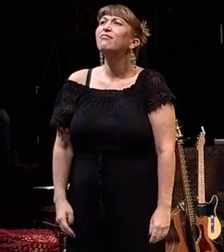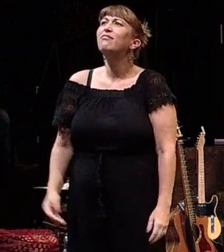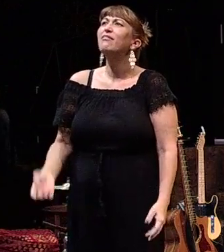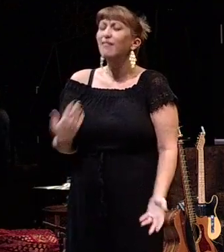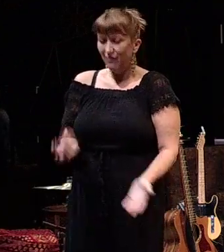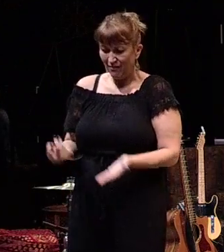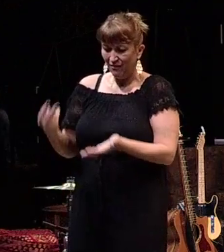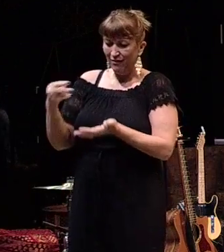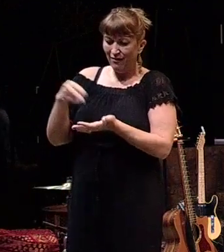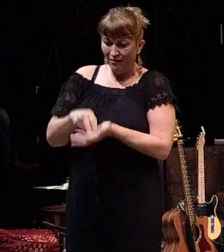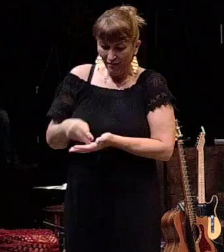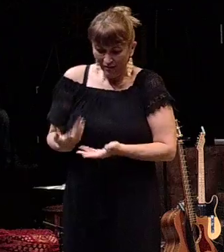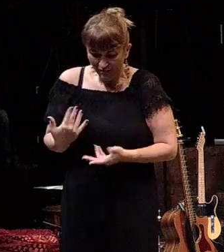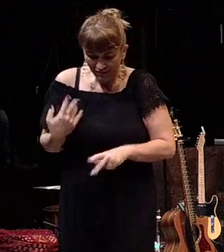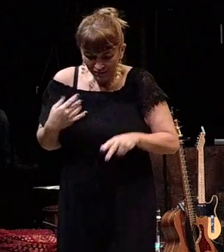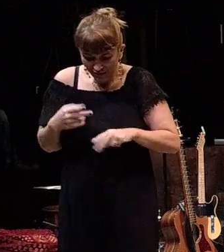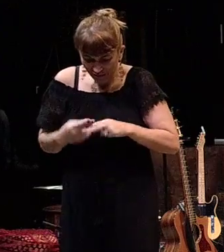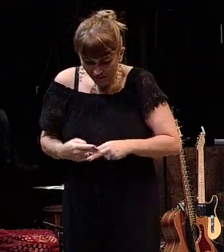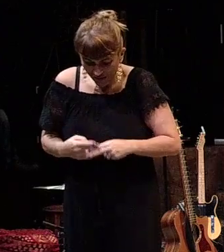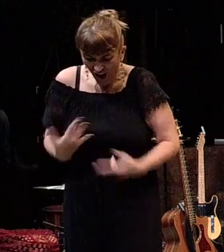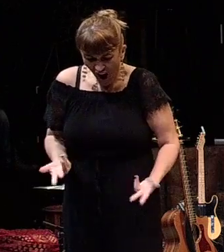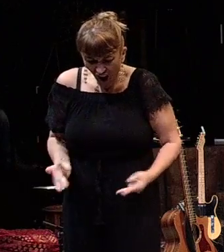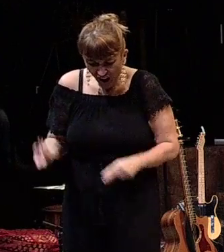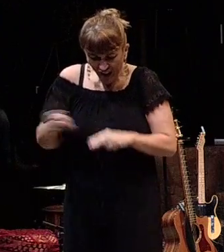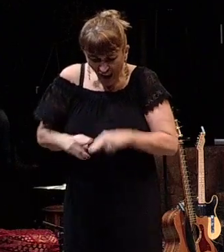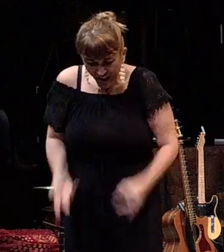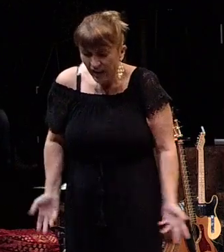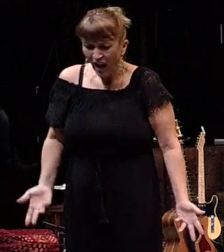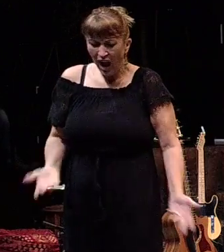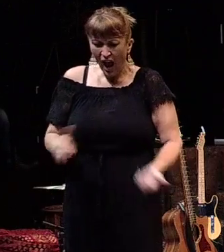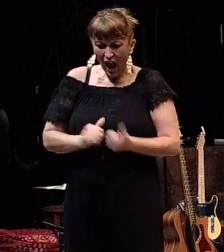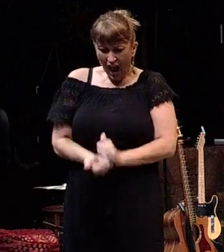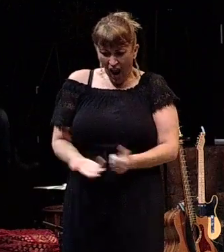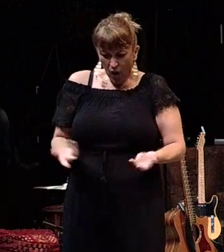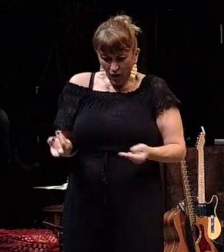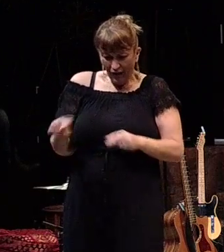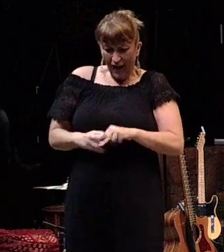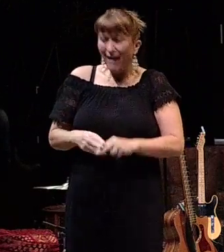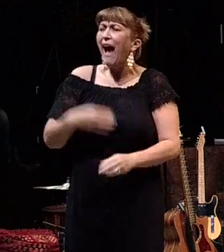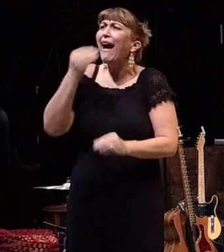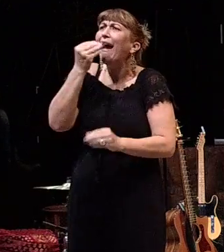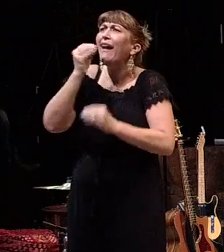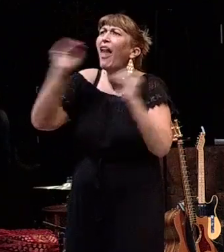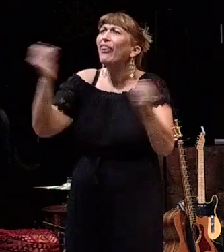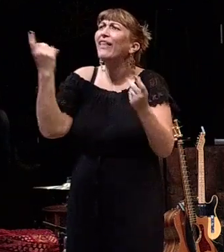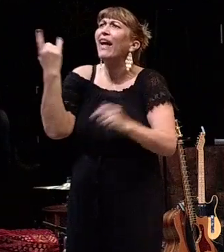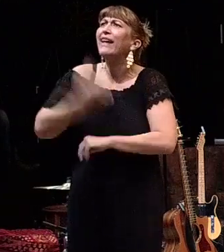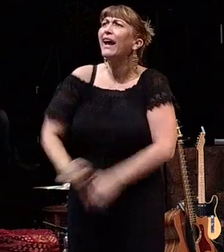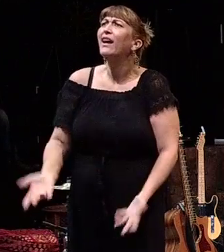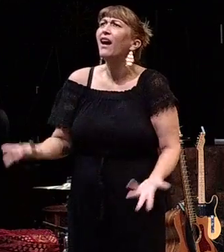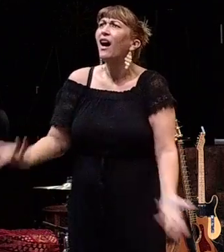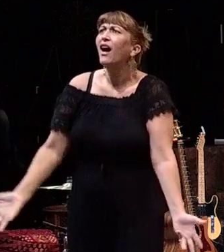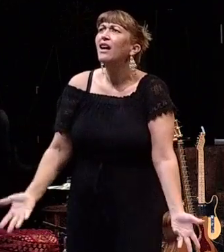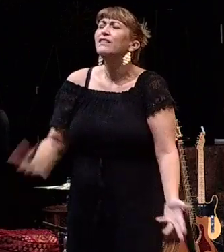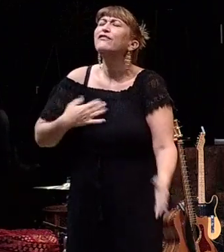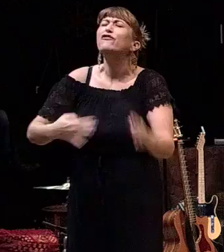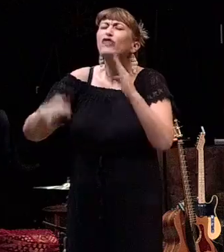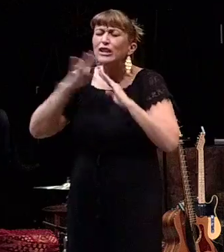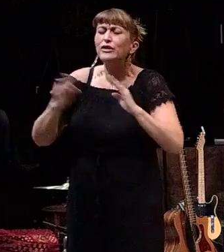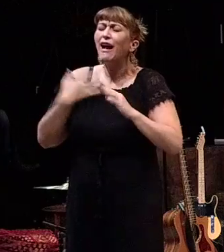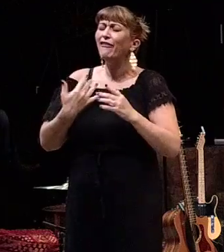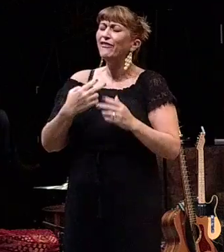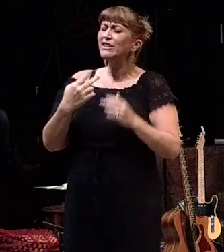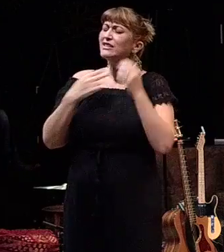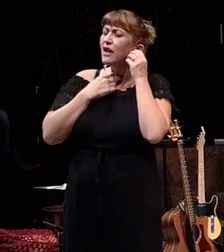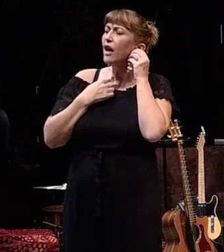And then I step on the scale the next morning and I actually gained weight, which I don't understand how that happened because I didn't eat anything that day. And it's frustrating because I feel